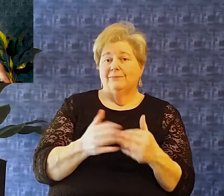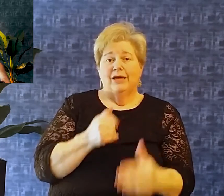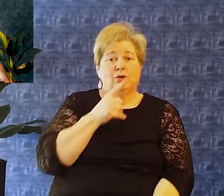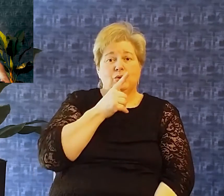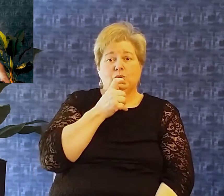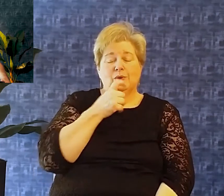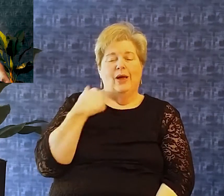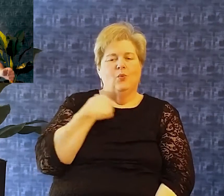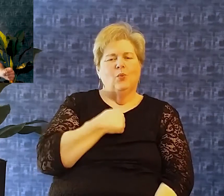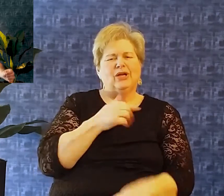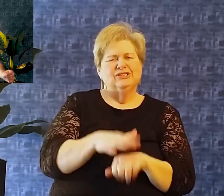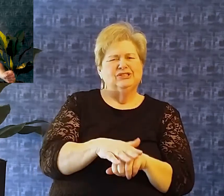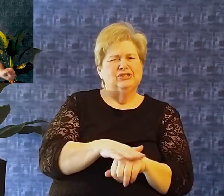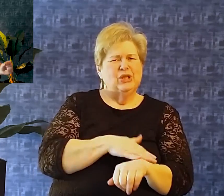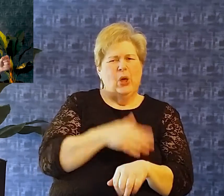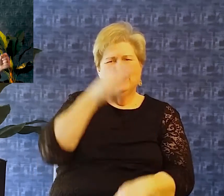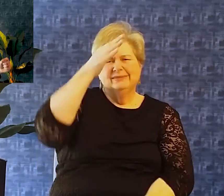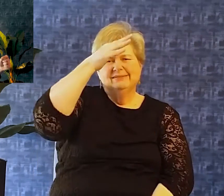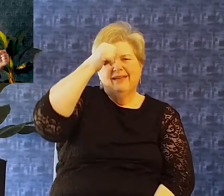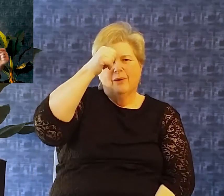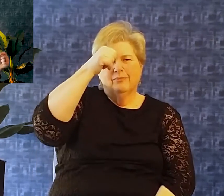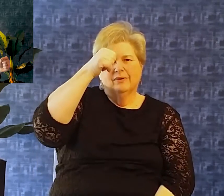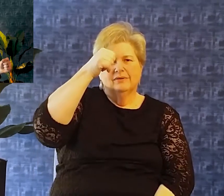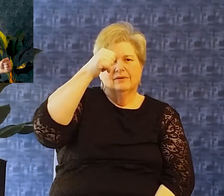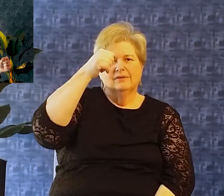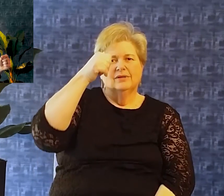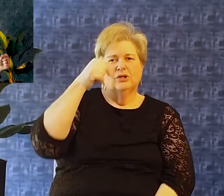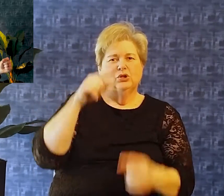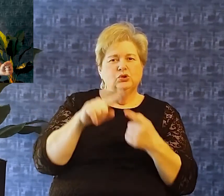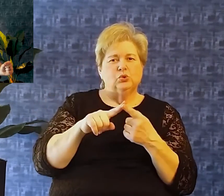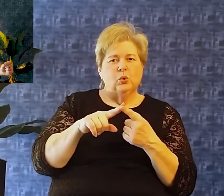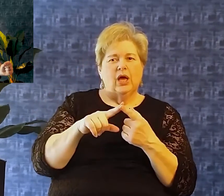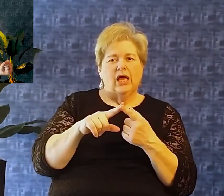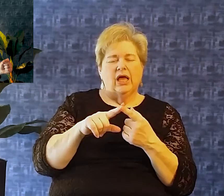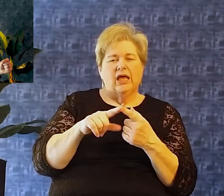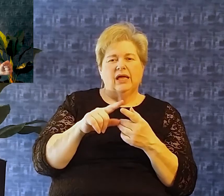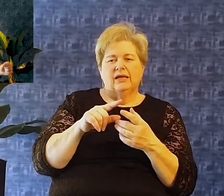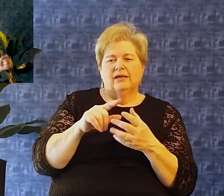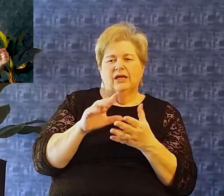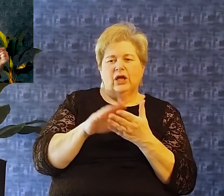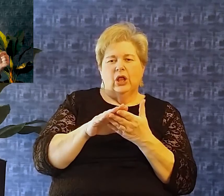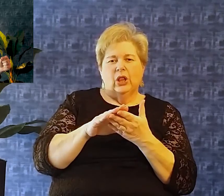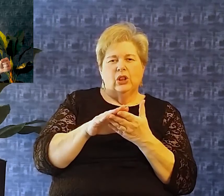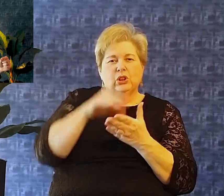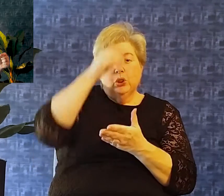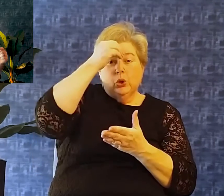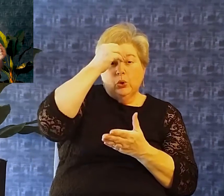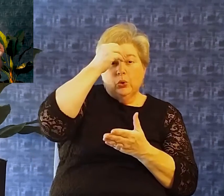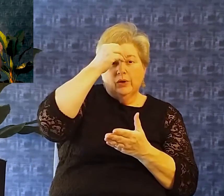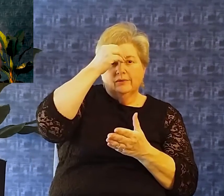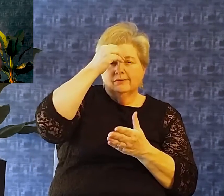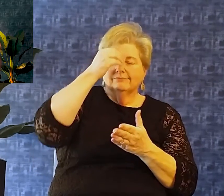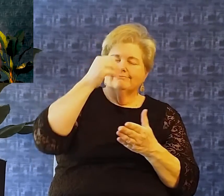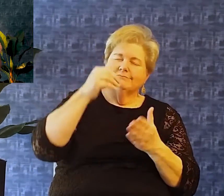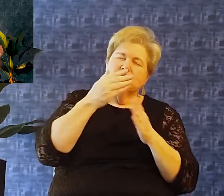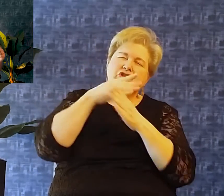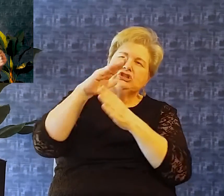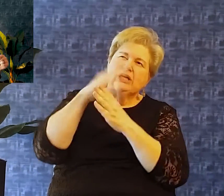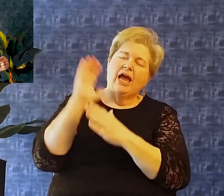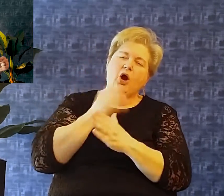Unfortunately we are very slow and stubborn When it comes to taking our requests for strength